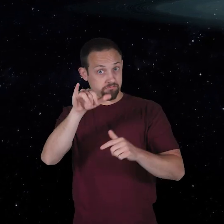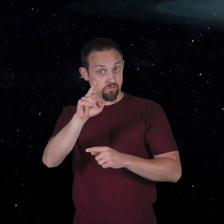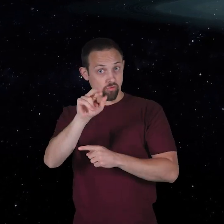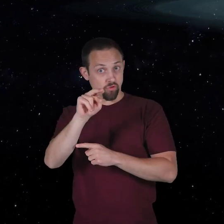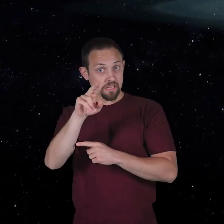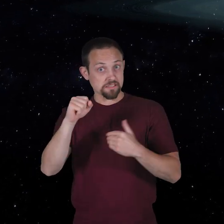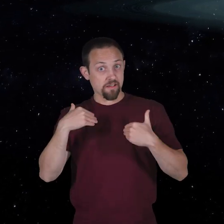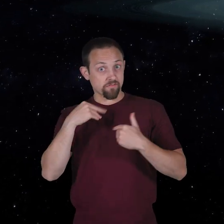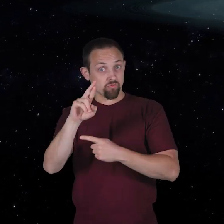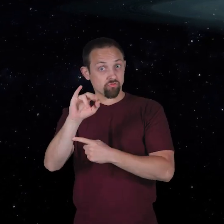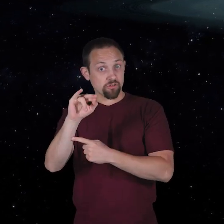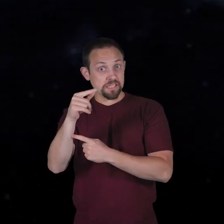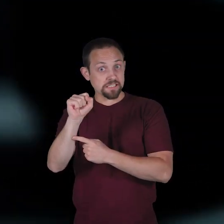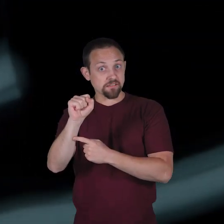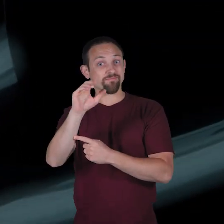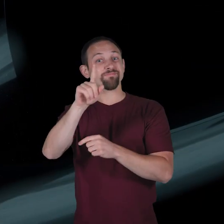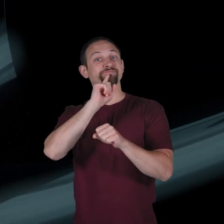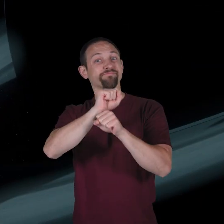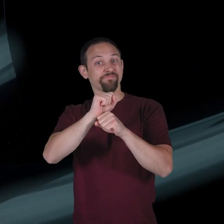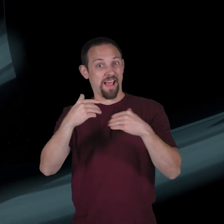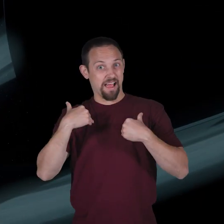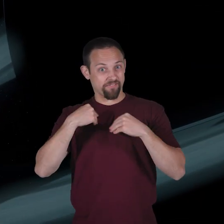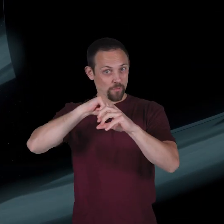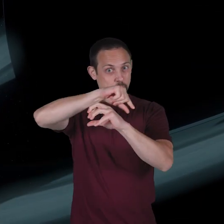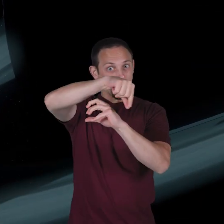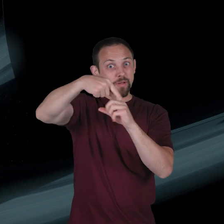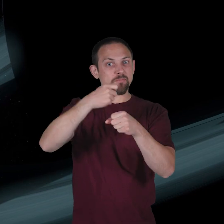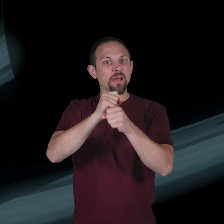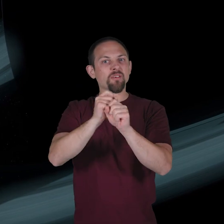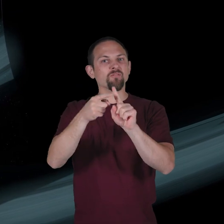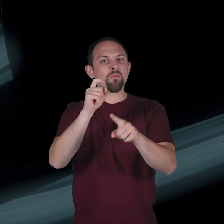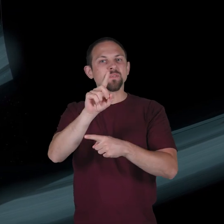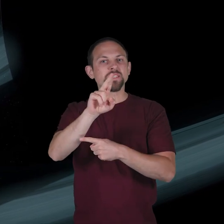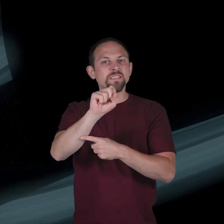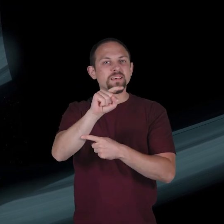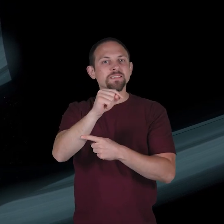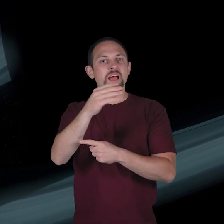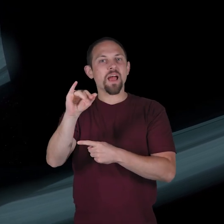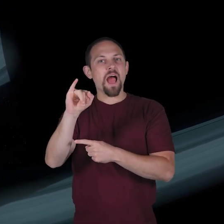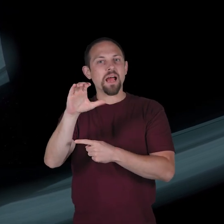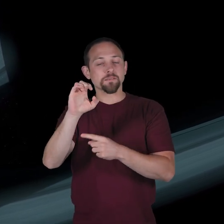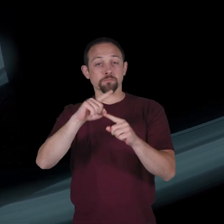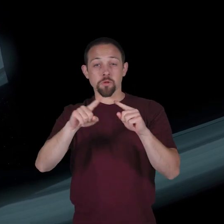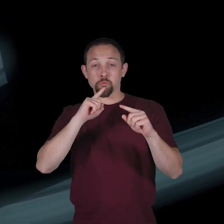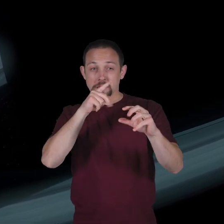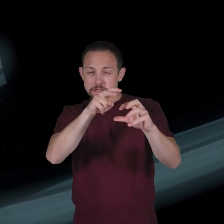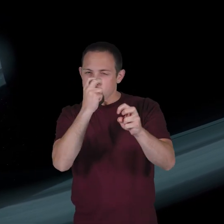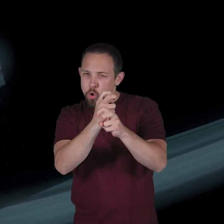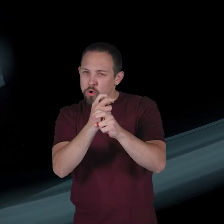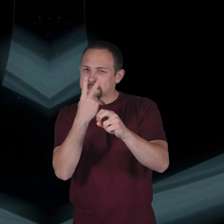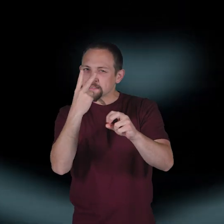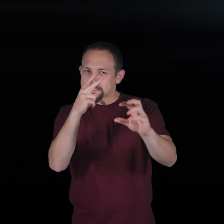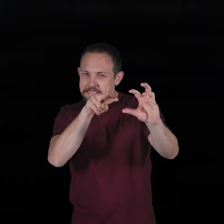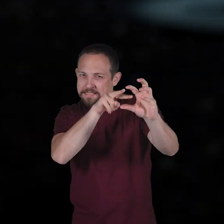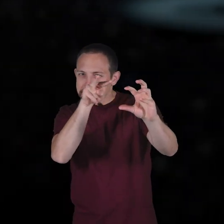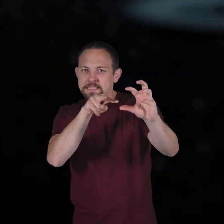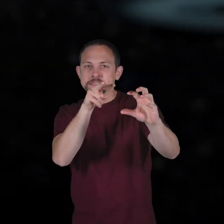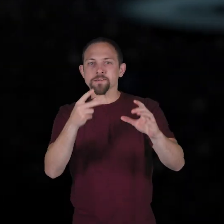It's true. These rings are made of dust and ice, but they are pretty difficult to see. True or